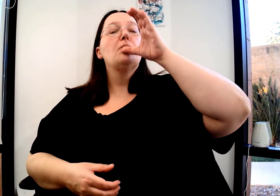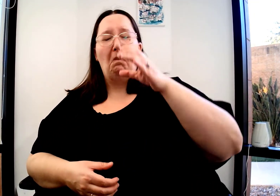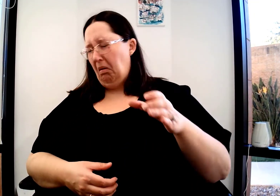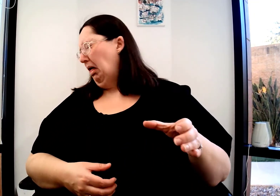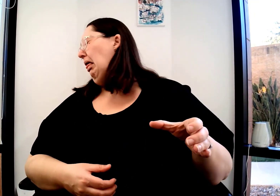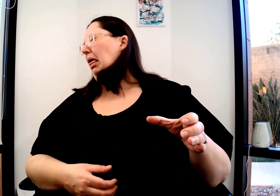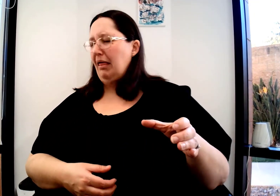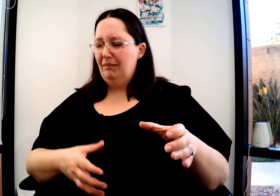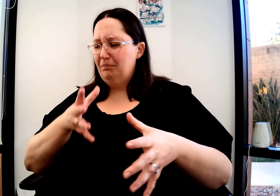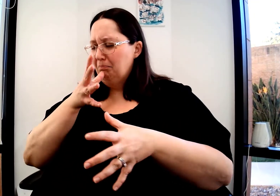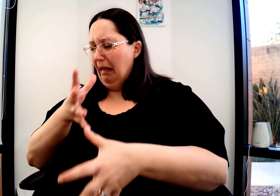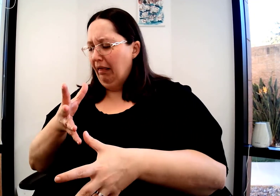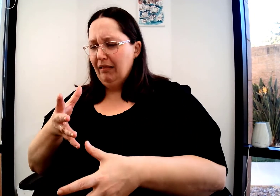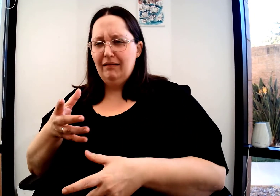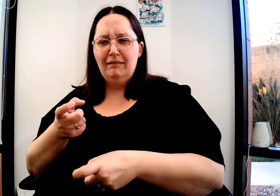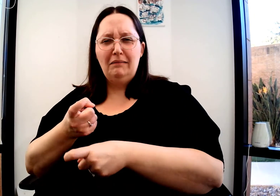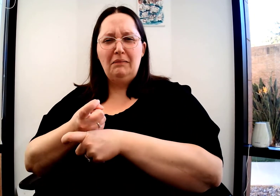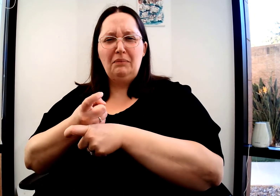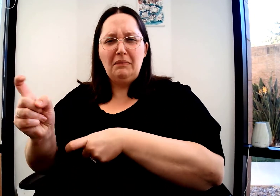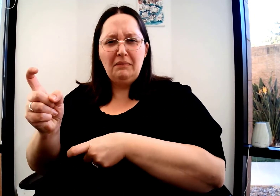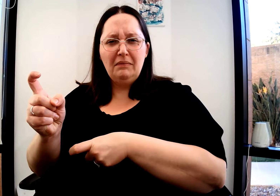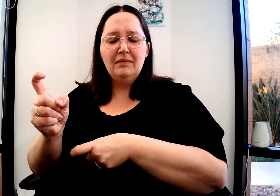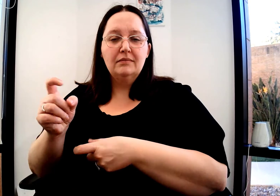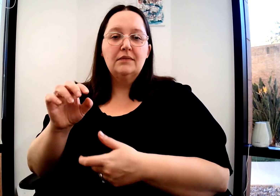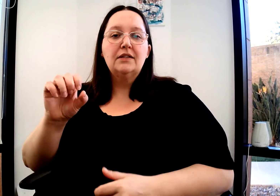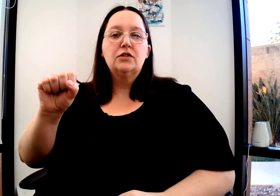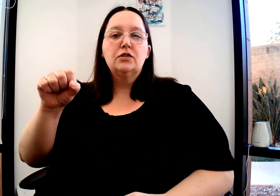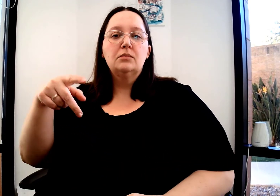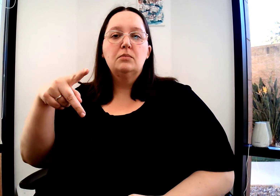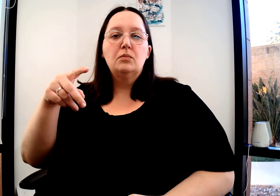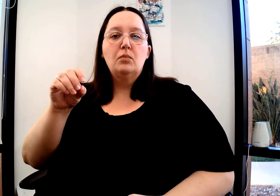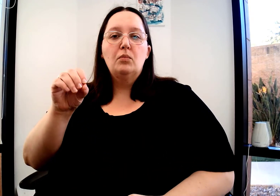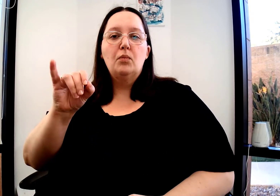Take a big ol' sip. Ugh. This is disgusting. It's spoiled.